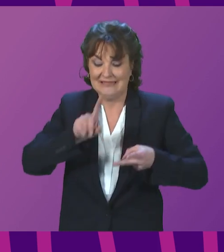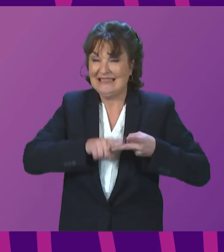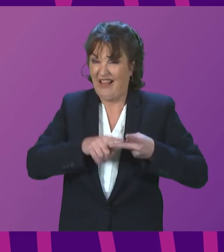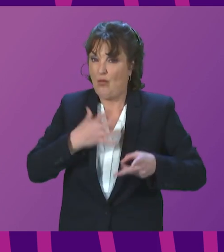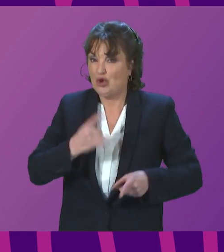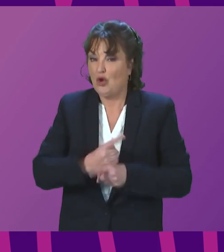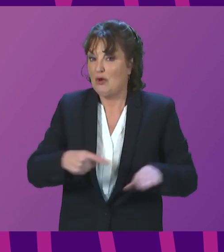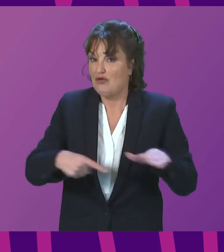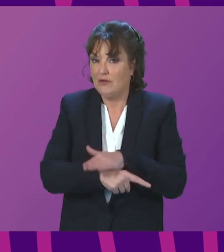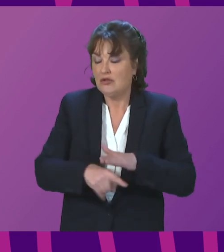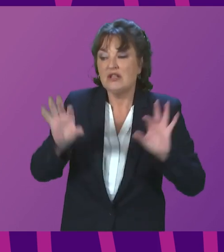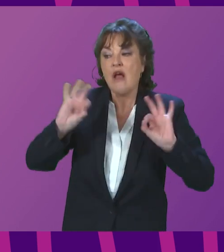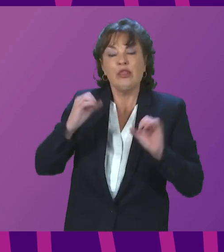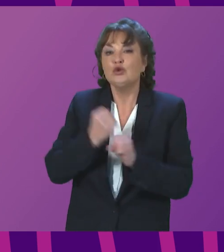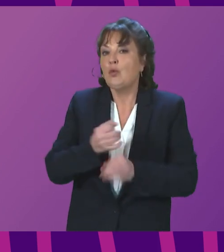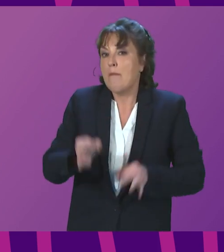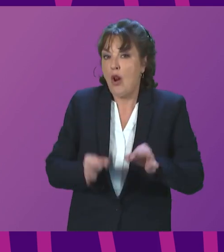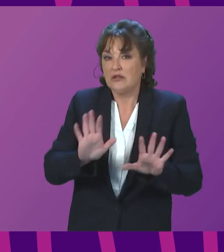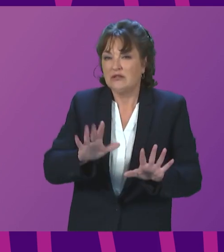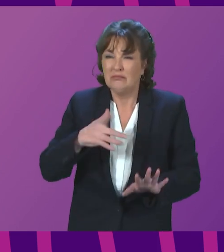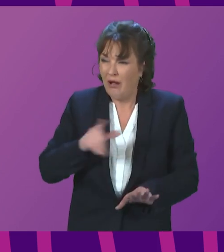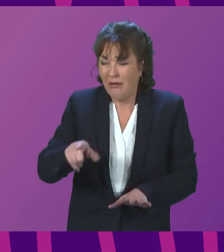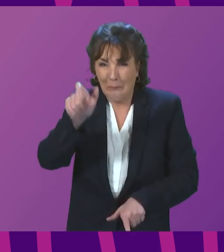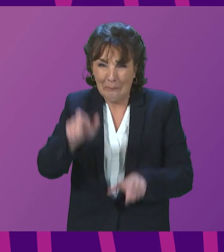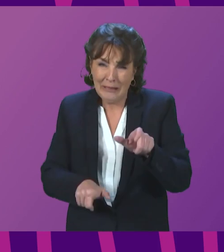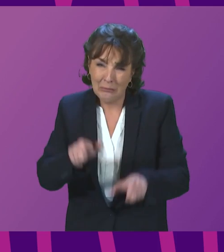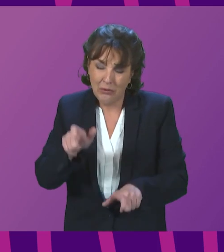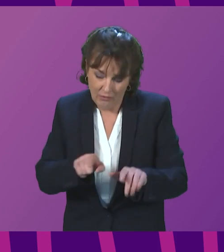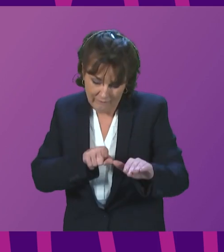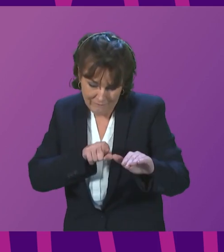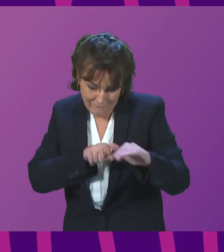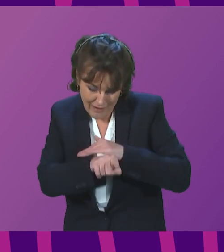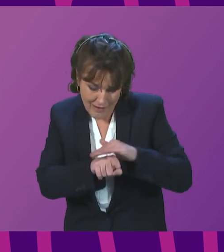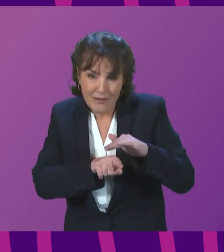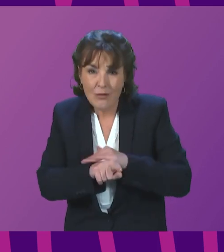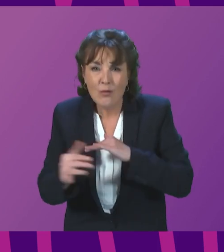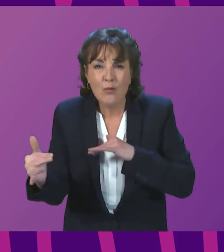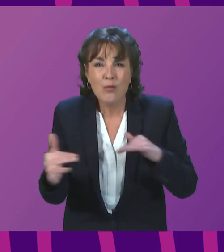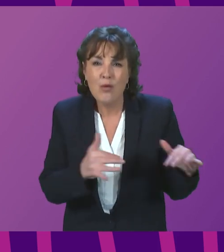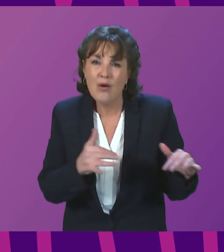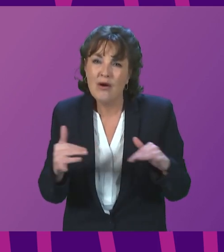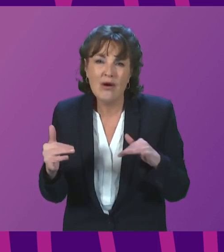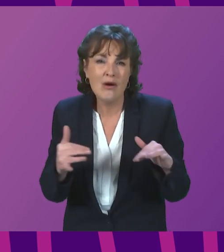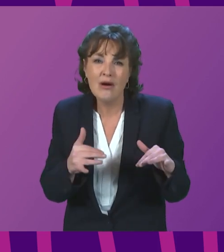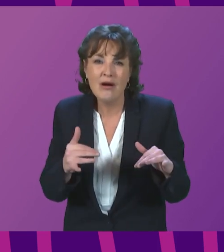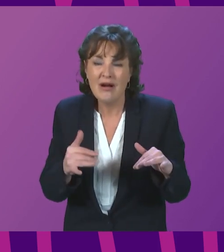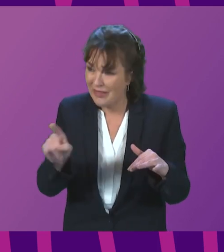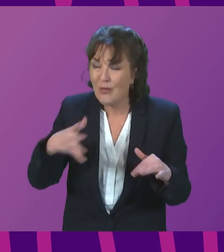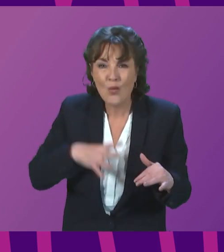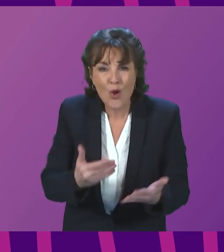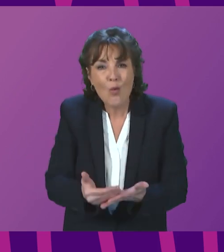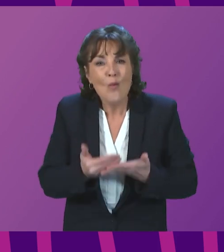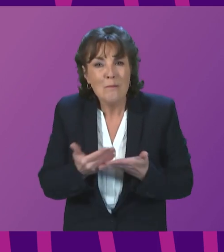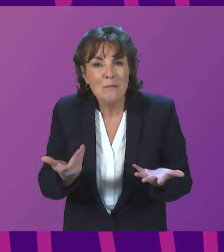people fleeing war and needing not just sanctuary but home here in Scotland. And I'm willing to join with every other party leader